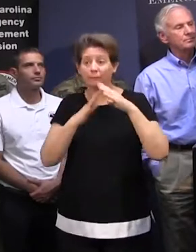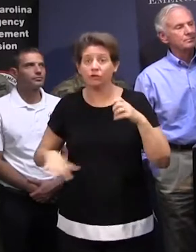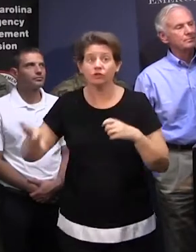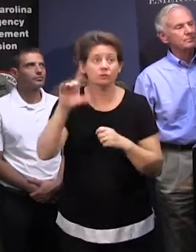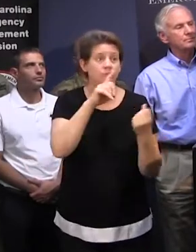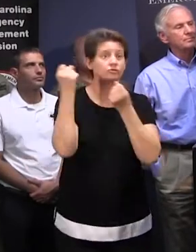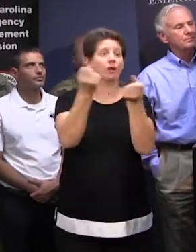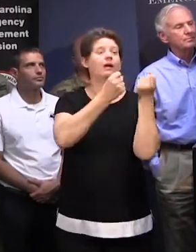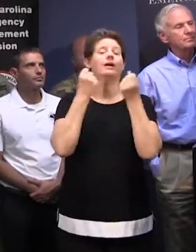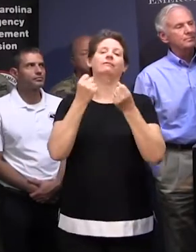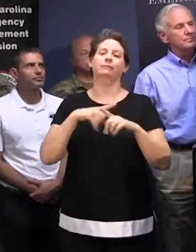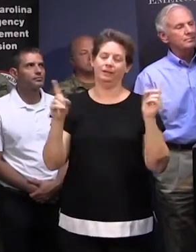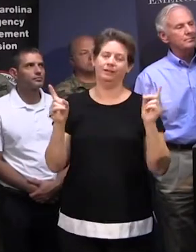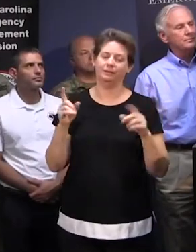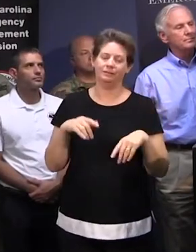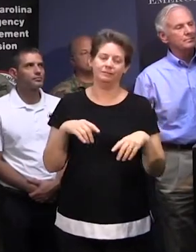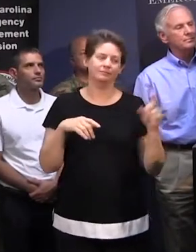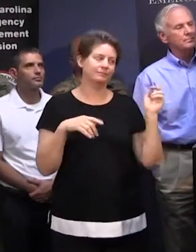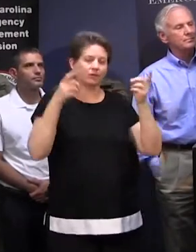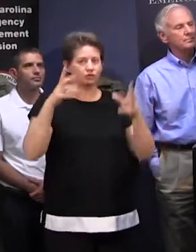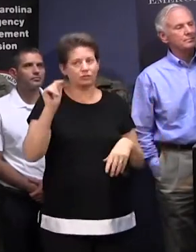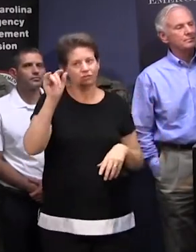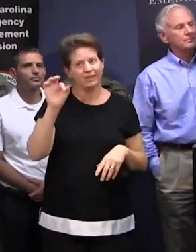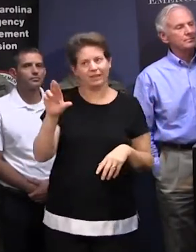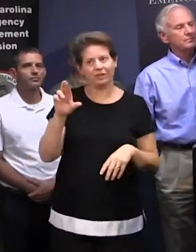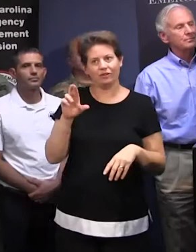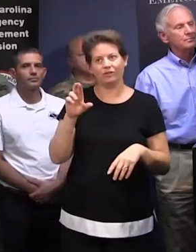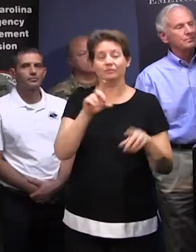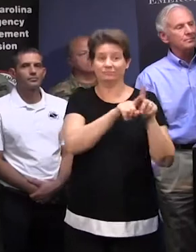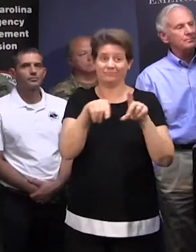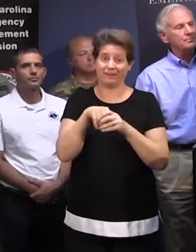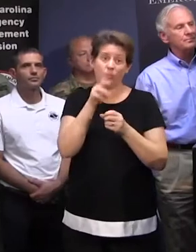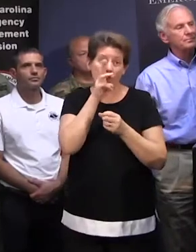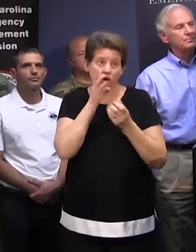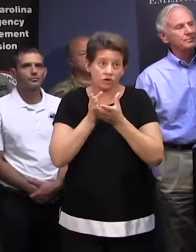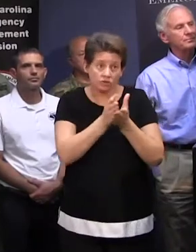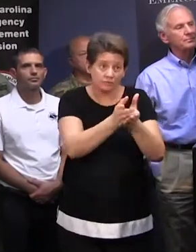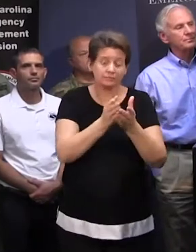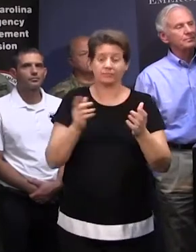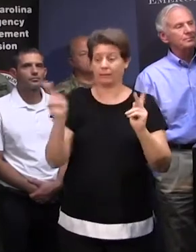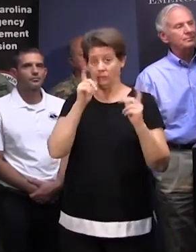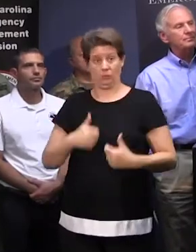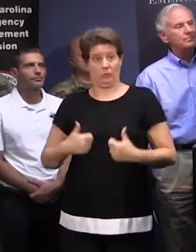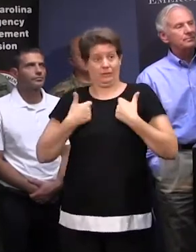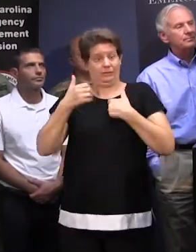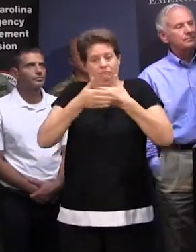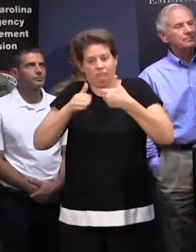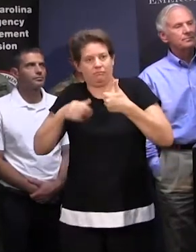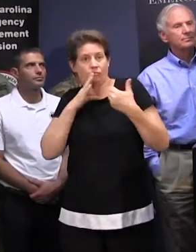drive, but as Director Taylor said, also in our waterways, those folks that live on our rivers,